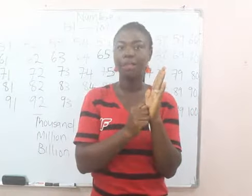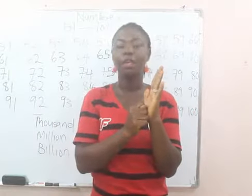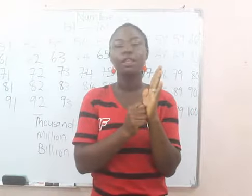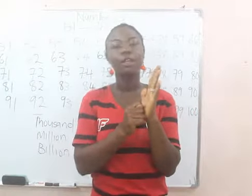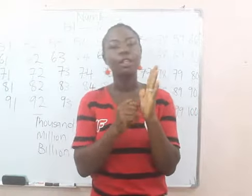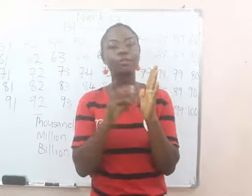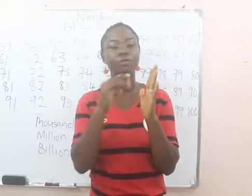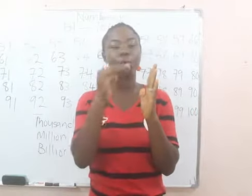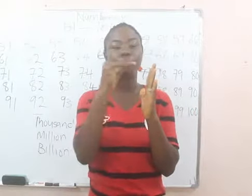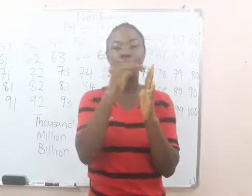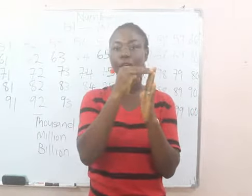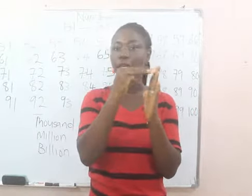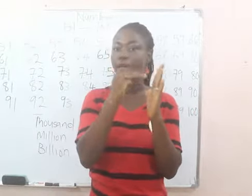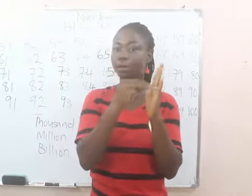Then sign for million,